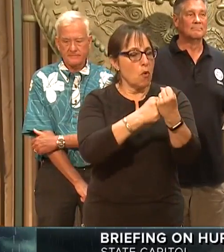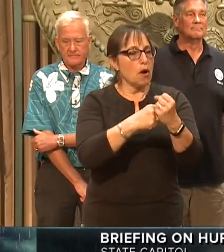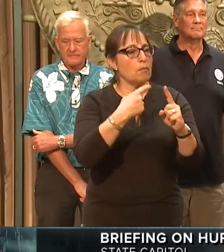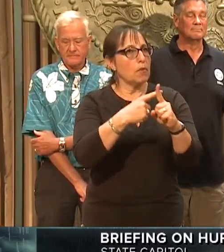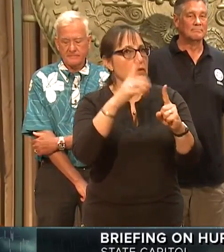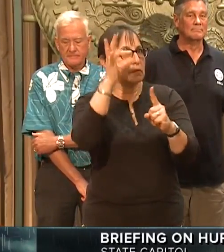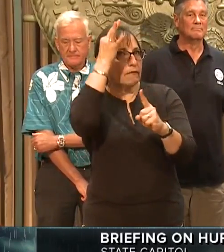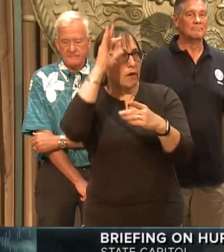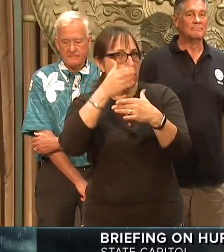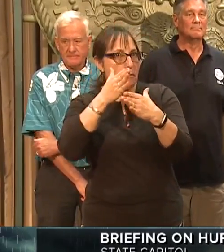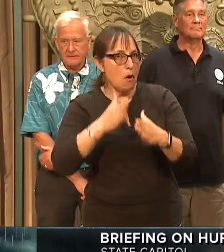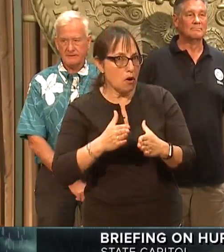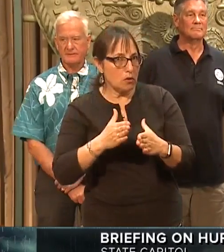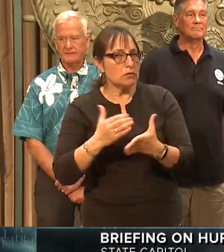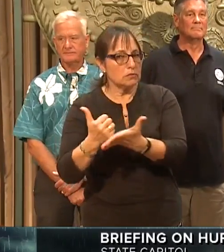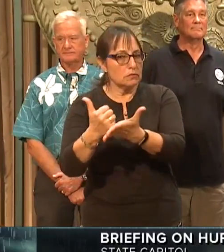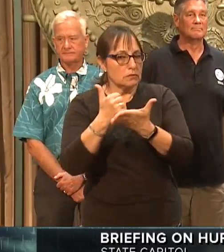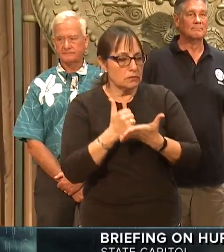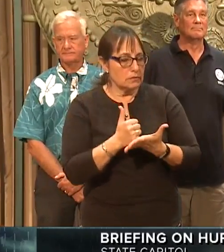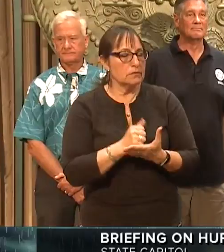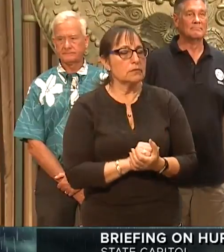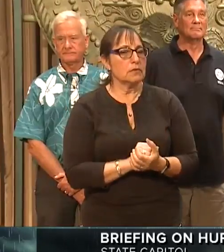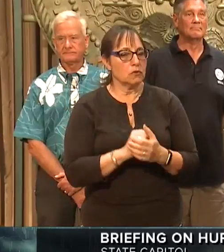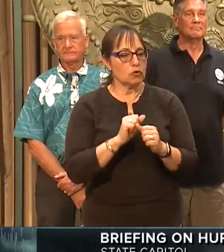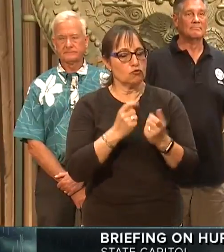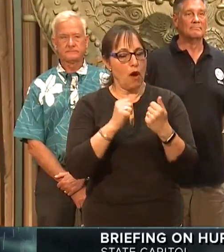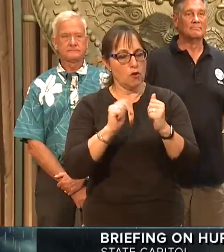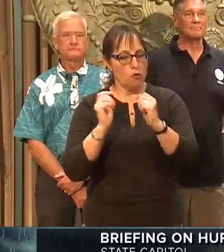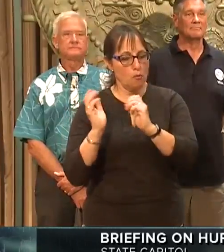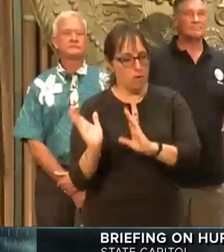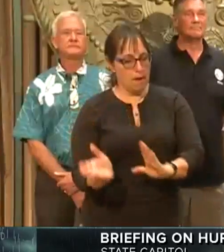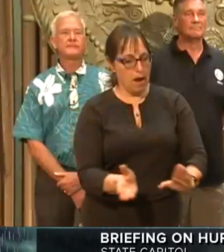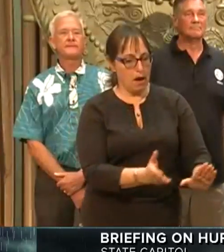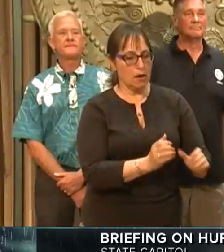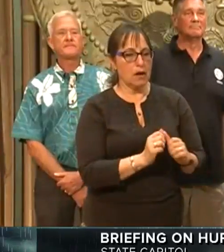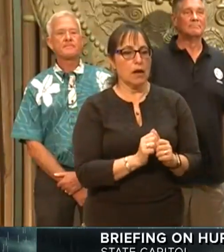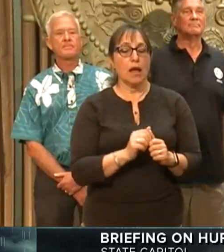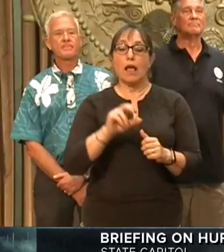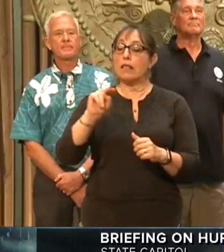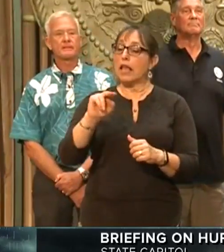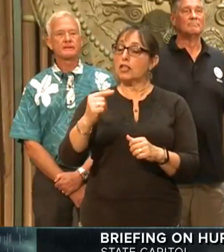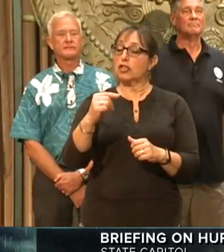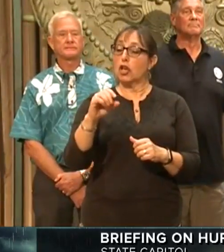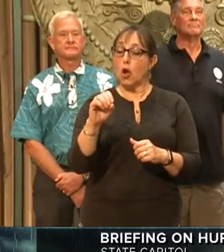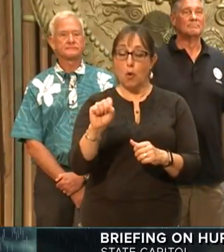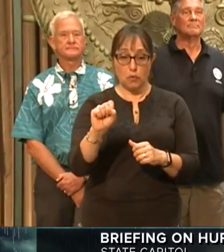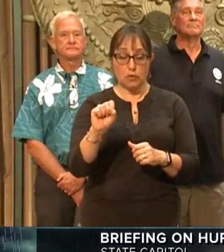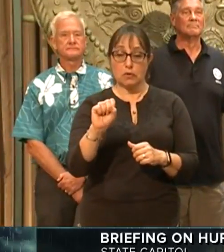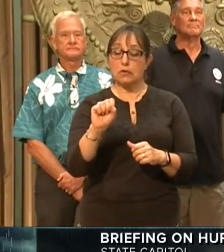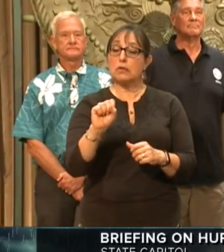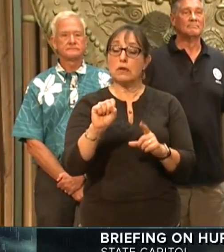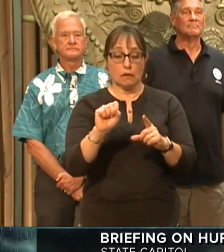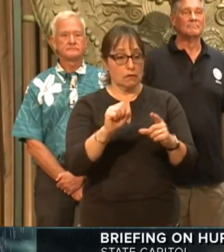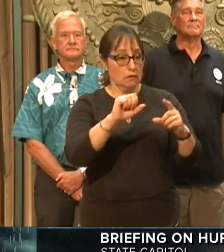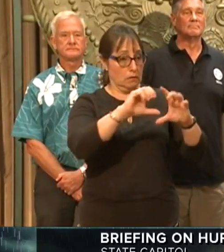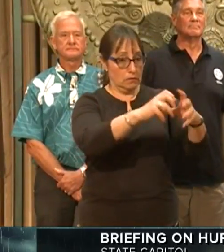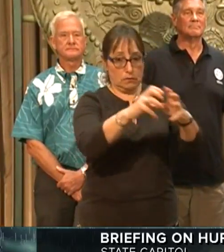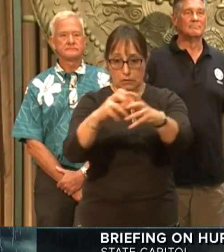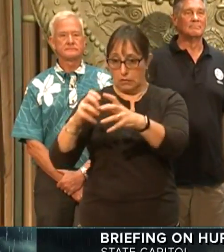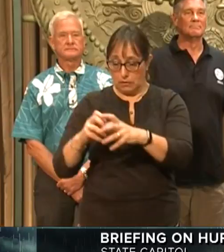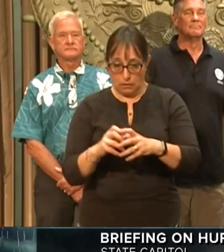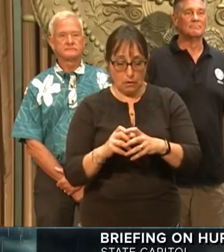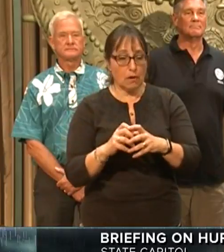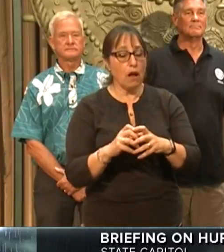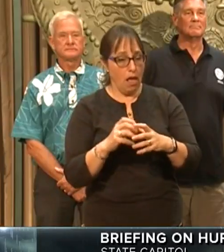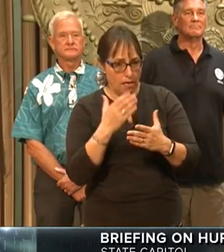partners for being there as we go through this event and prepare. I'd also like to thank our NGOs that are at the table with us as we prepare for this